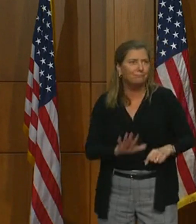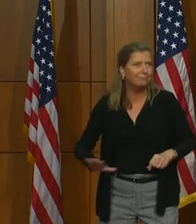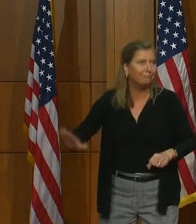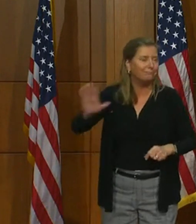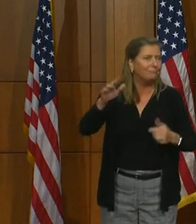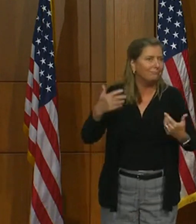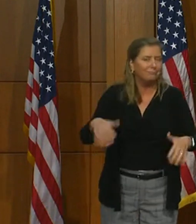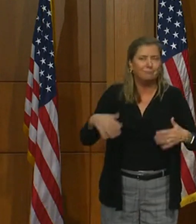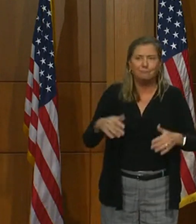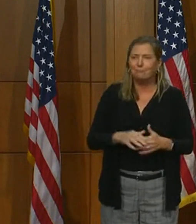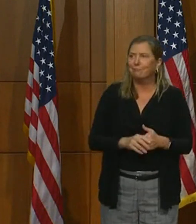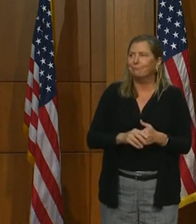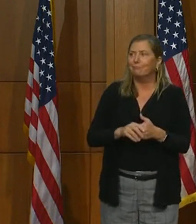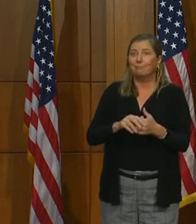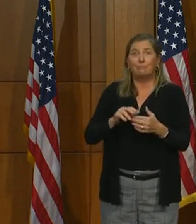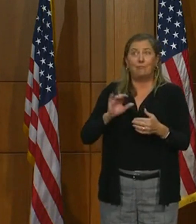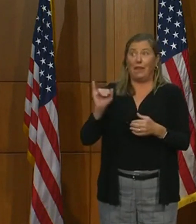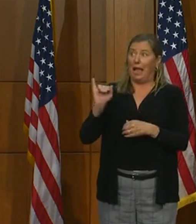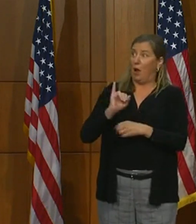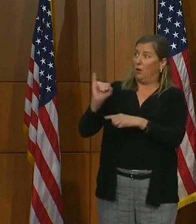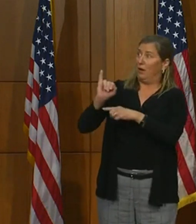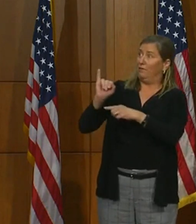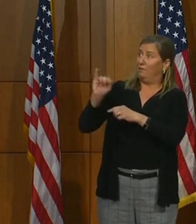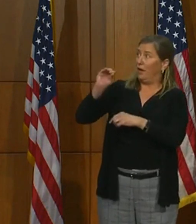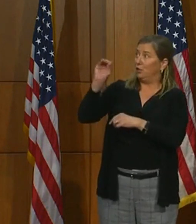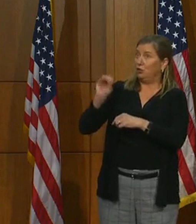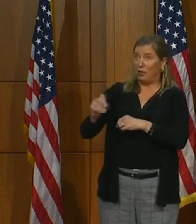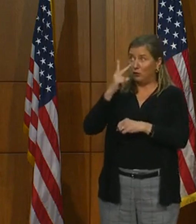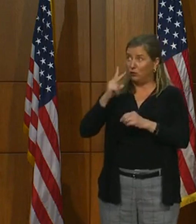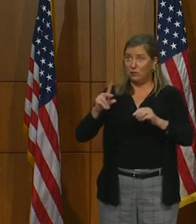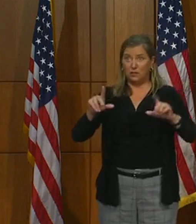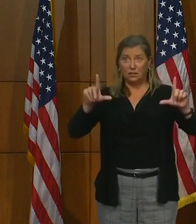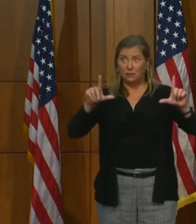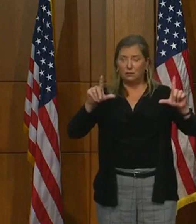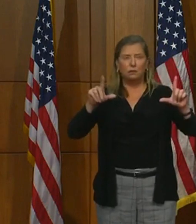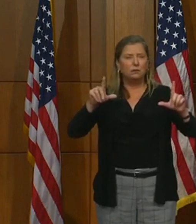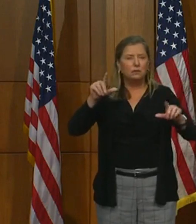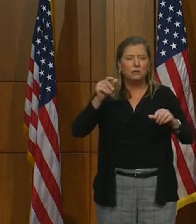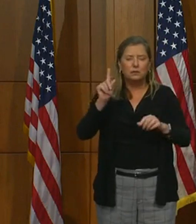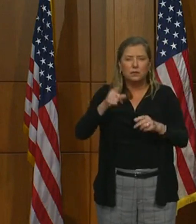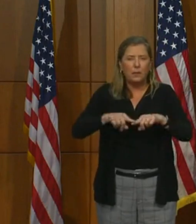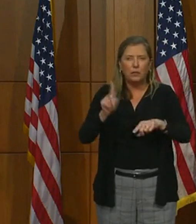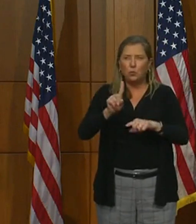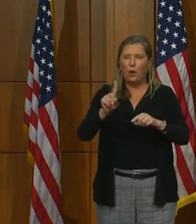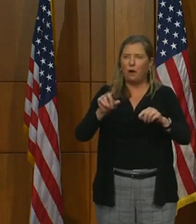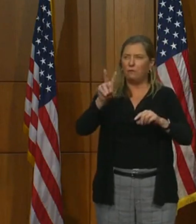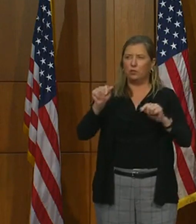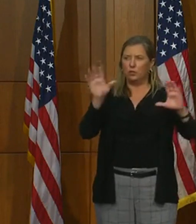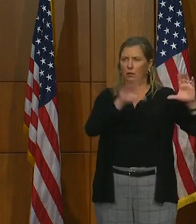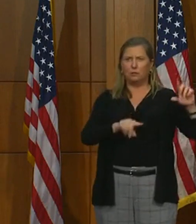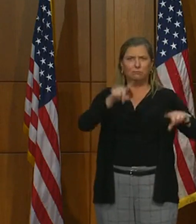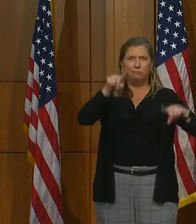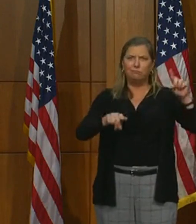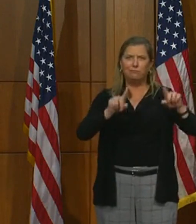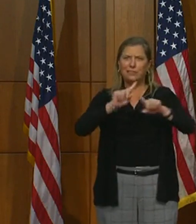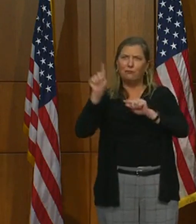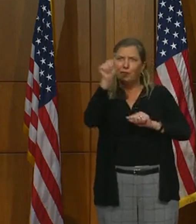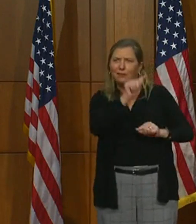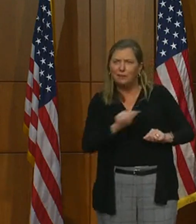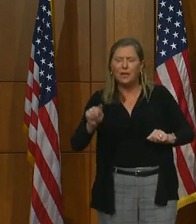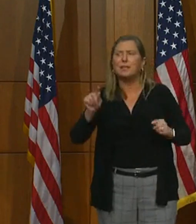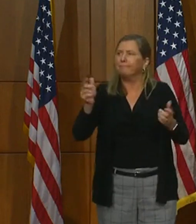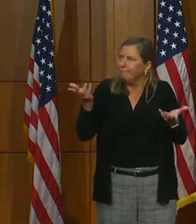have the infection rates that we have seen on these graphs. They are different throughout the Commonwealth. We appreciate that. As we